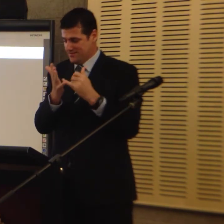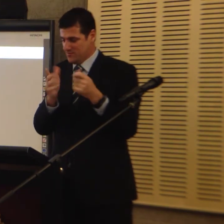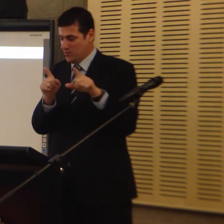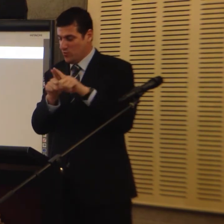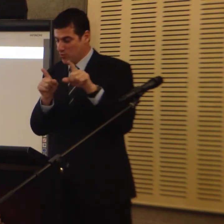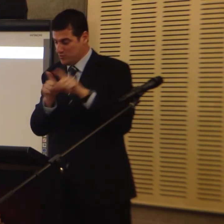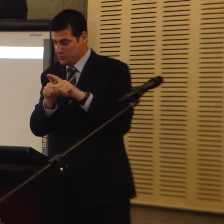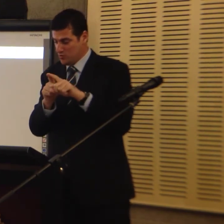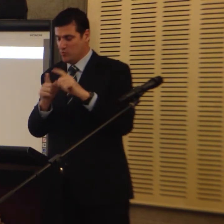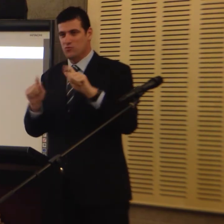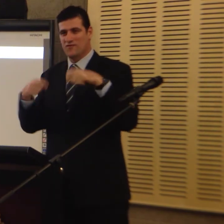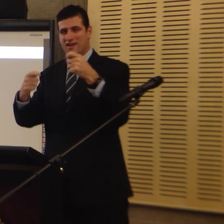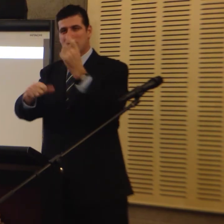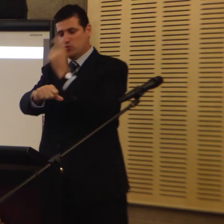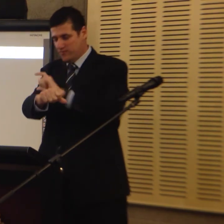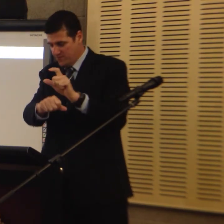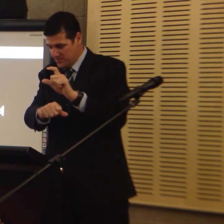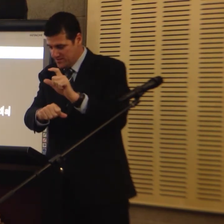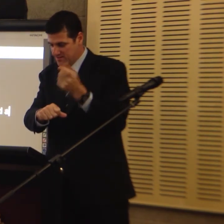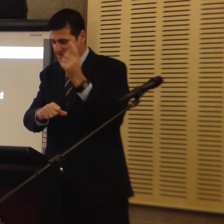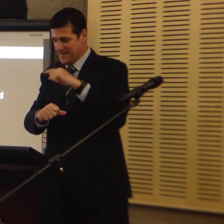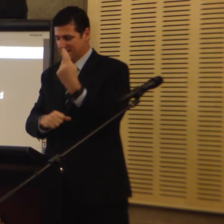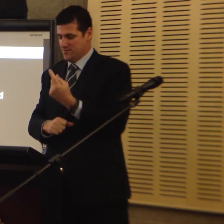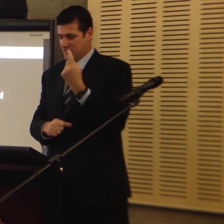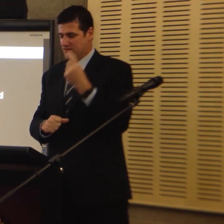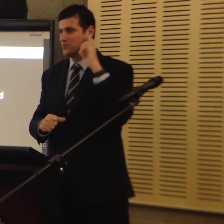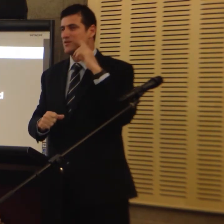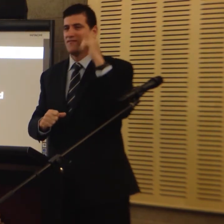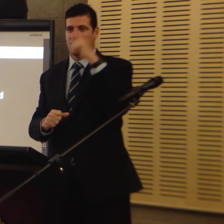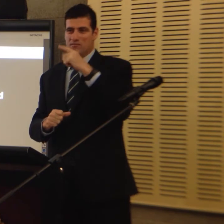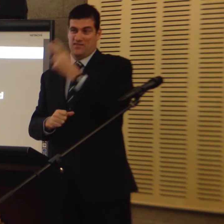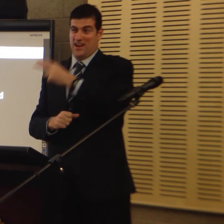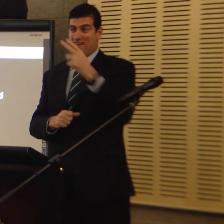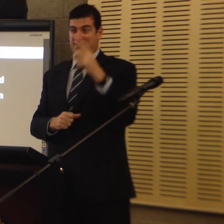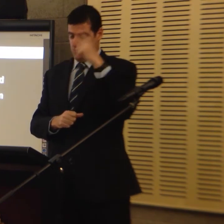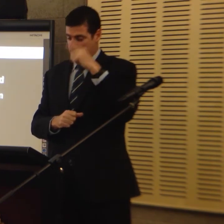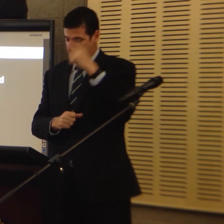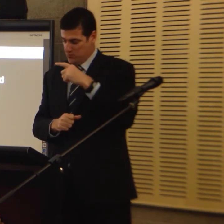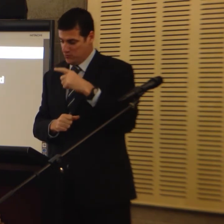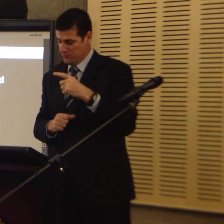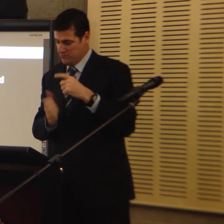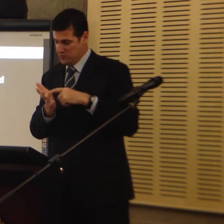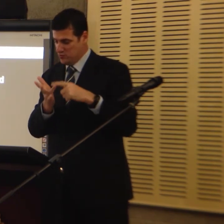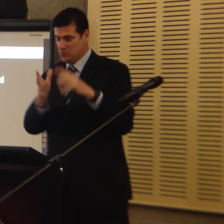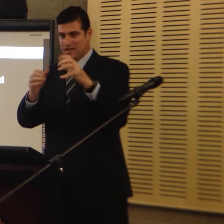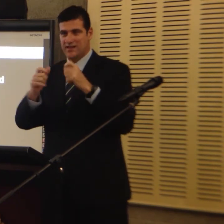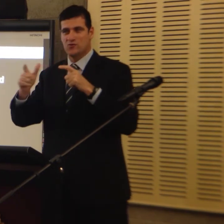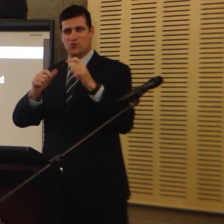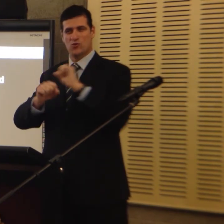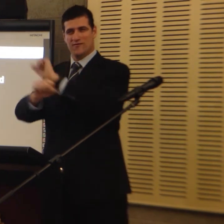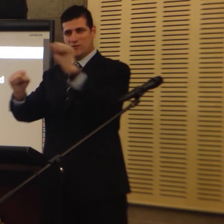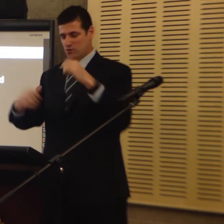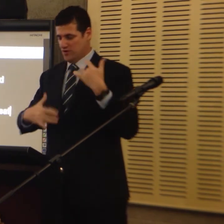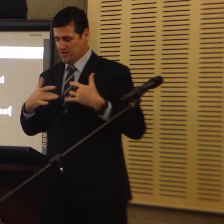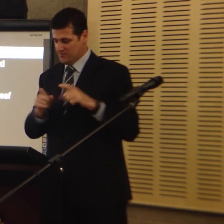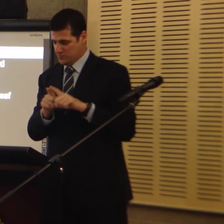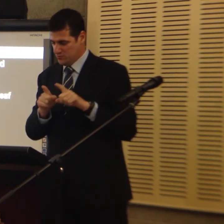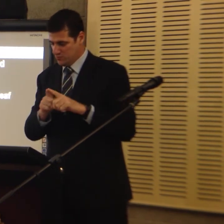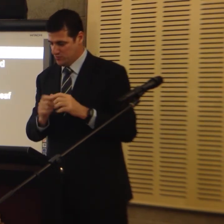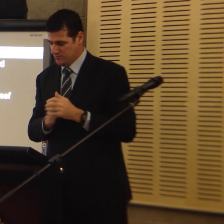can stand alongside hearing people with confidence and independence. Deaf people and hard of hearing people can take